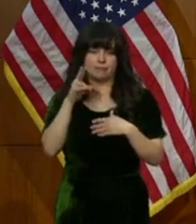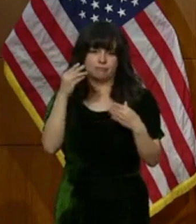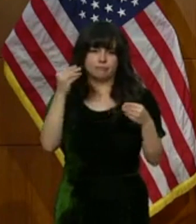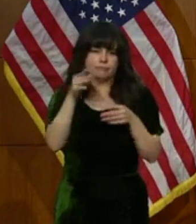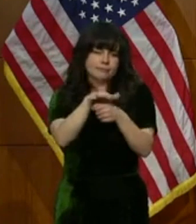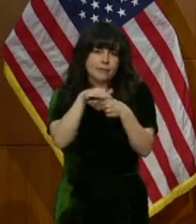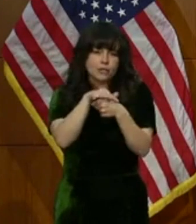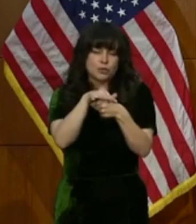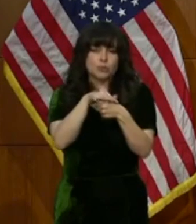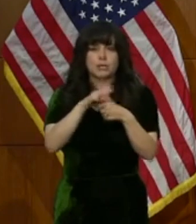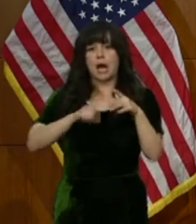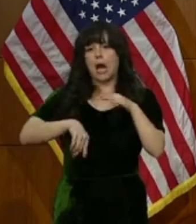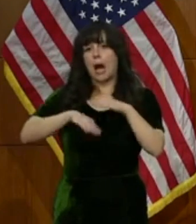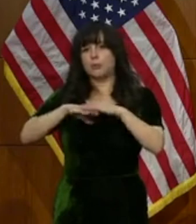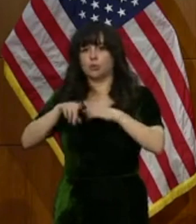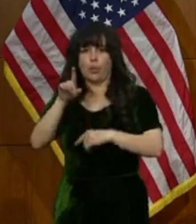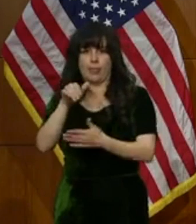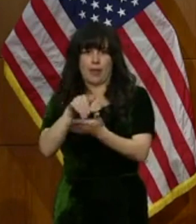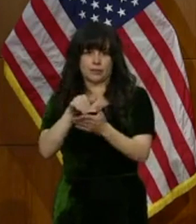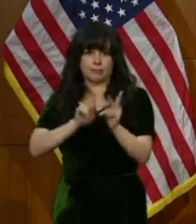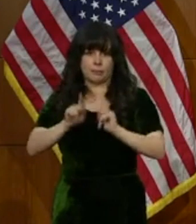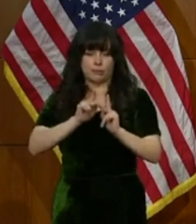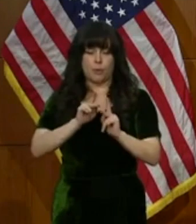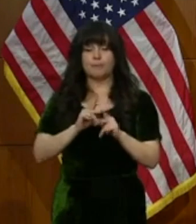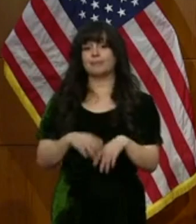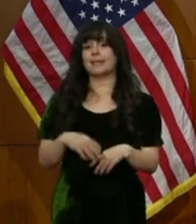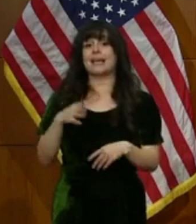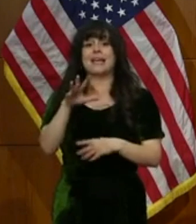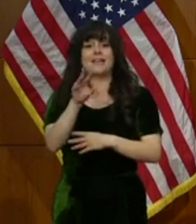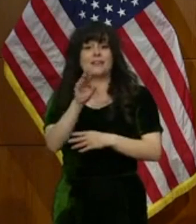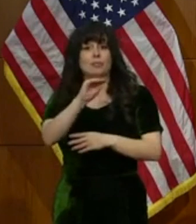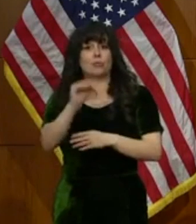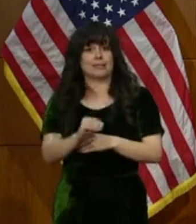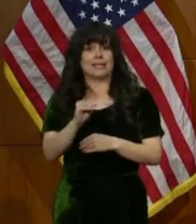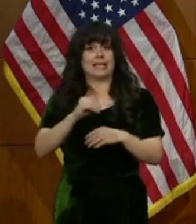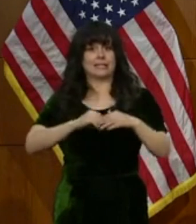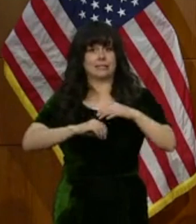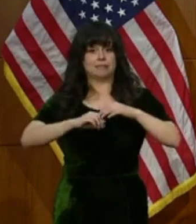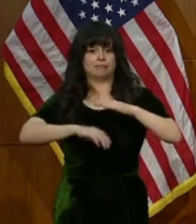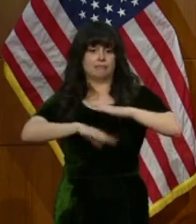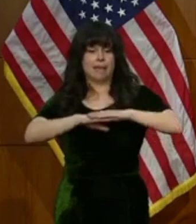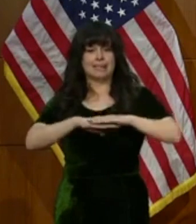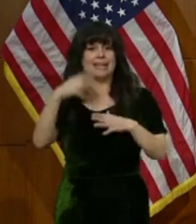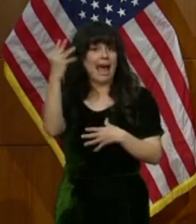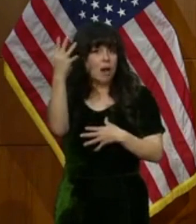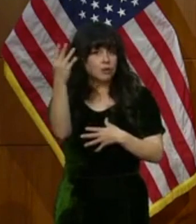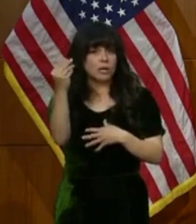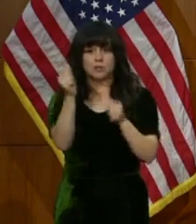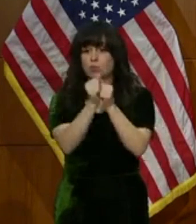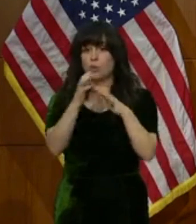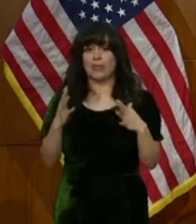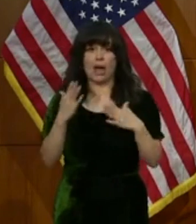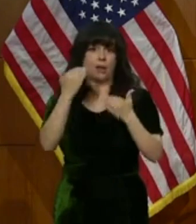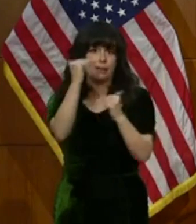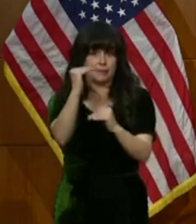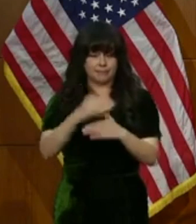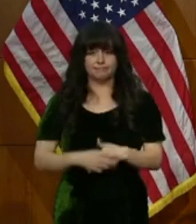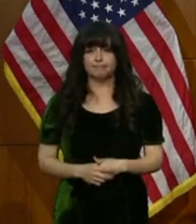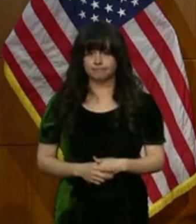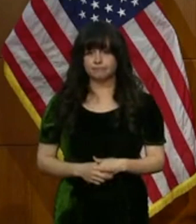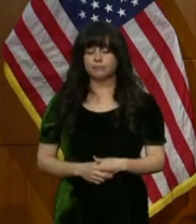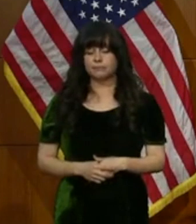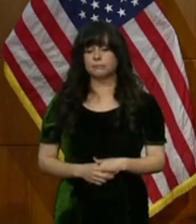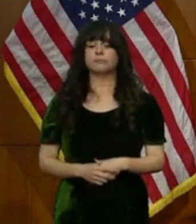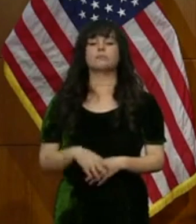and 50% capacity outdoors with no cap. Restaurants will be able to